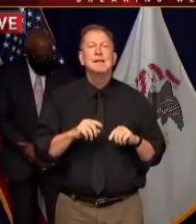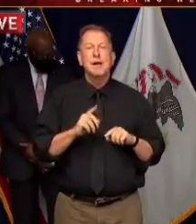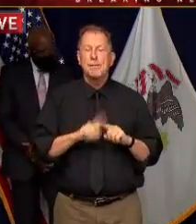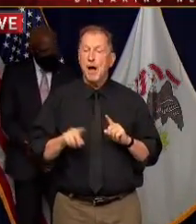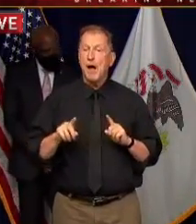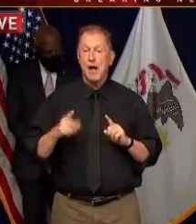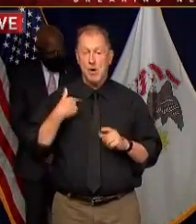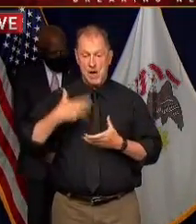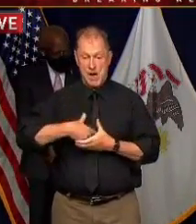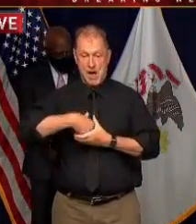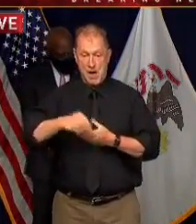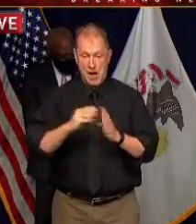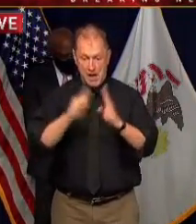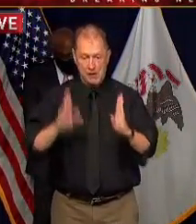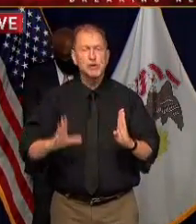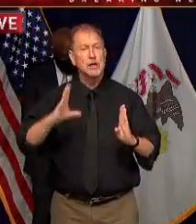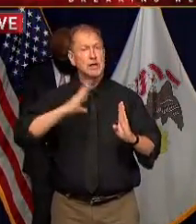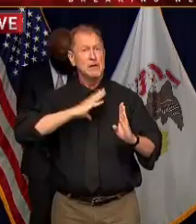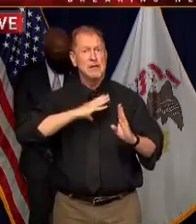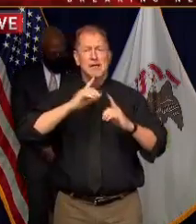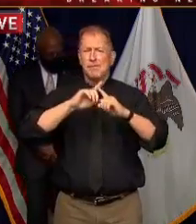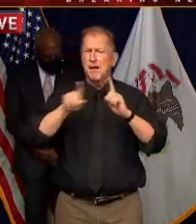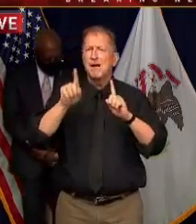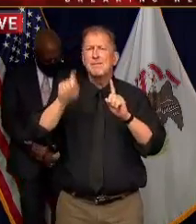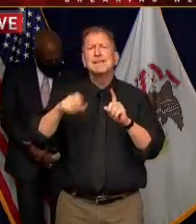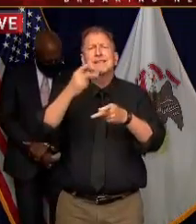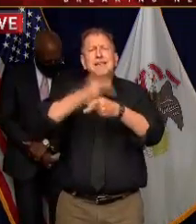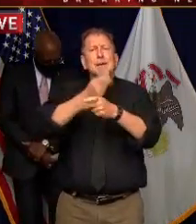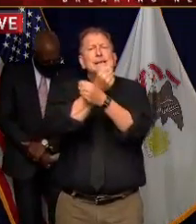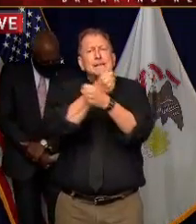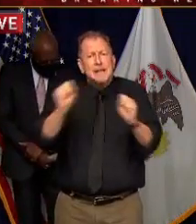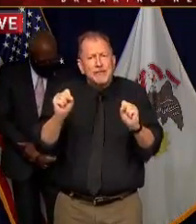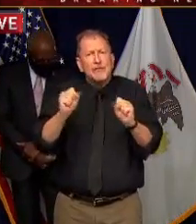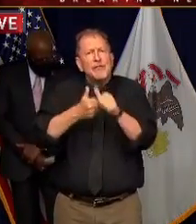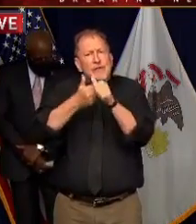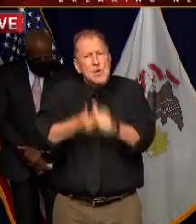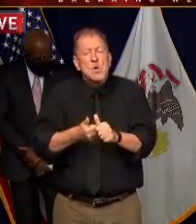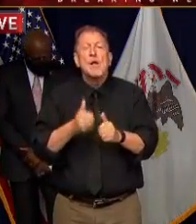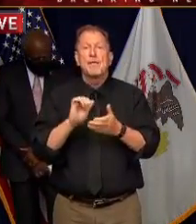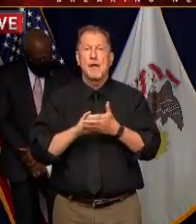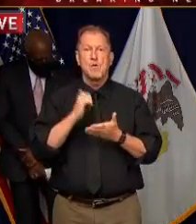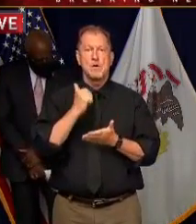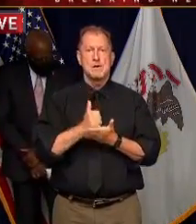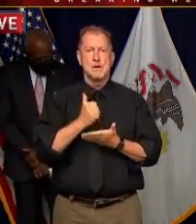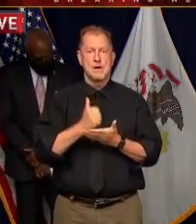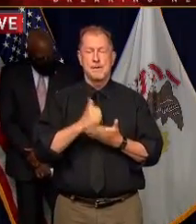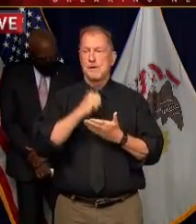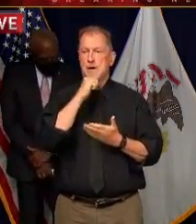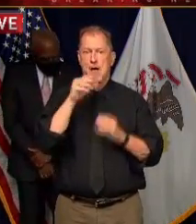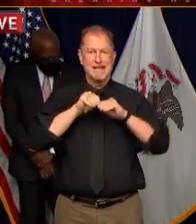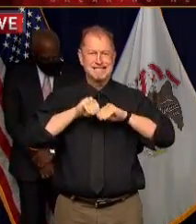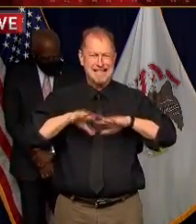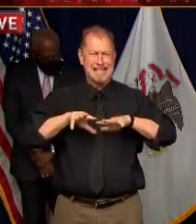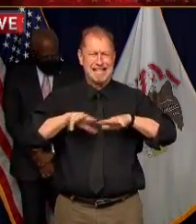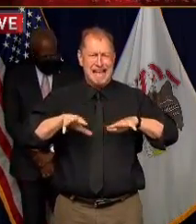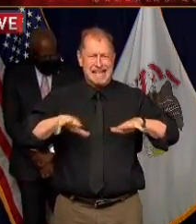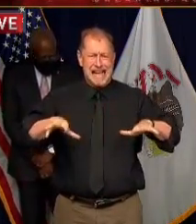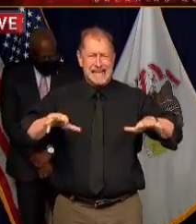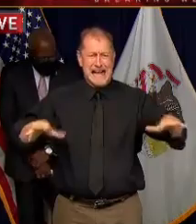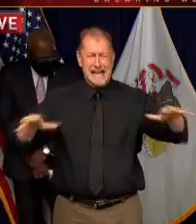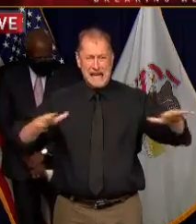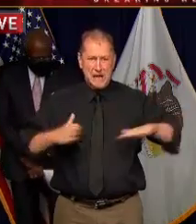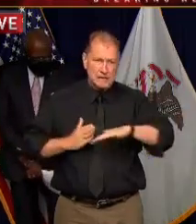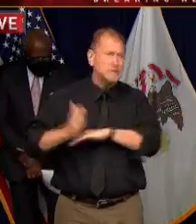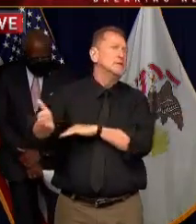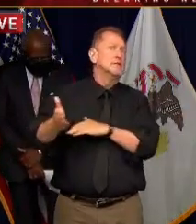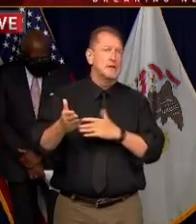approach our activities in a way that it can be safer for us and that will make the difference between being in a high-risk situation and a